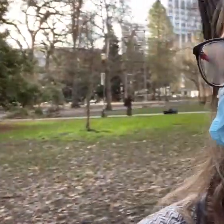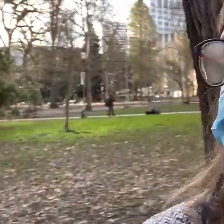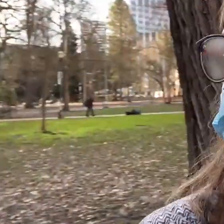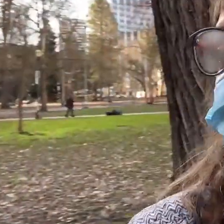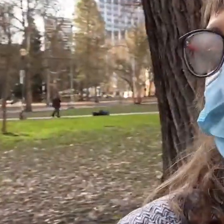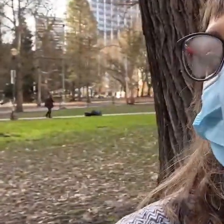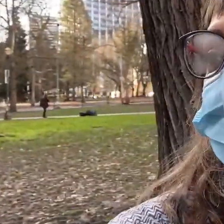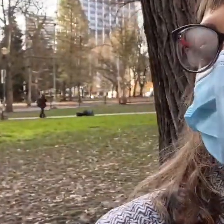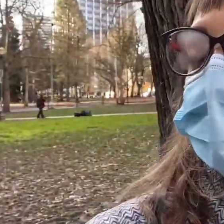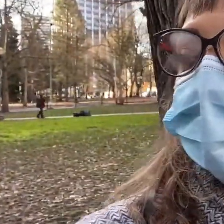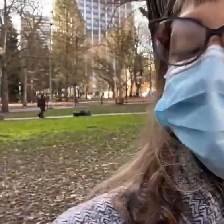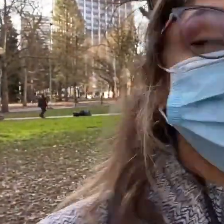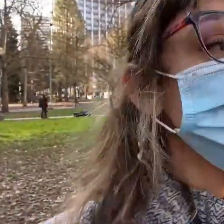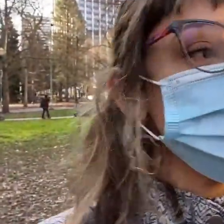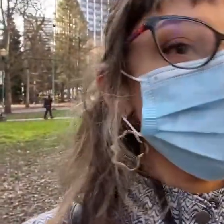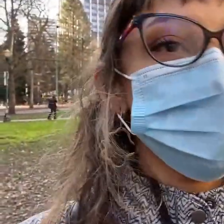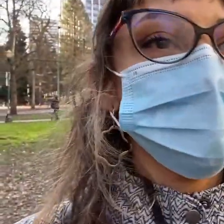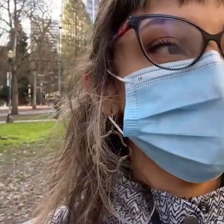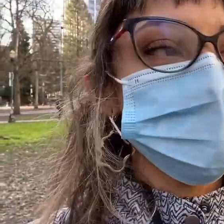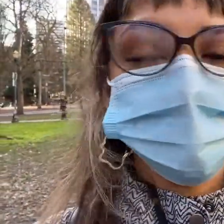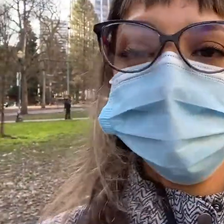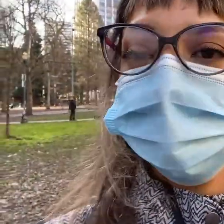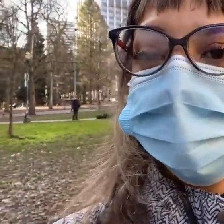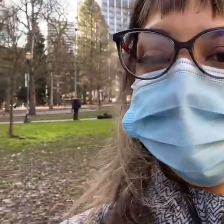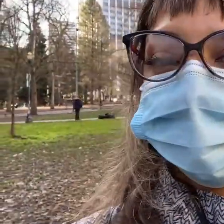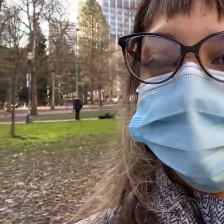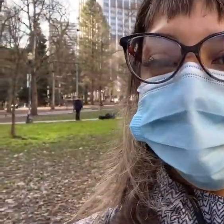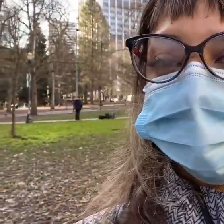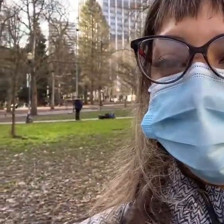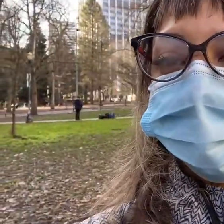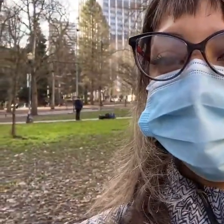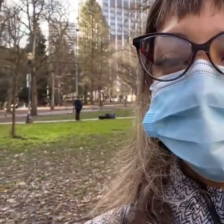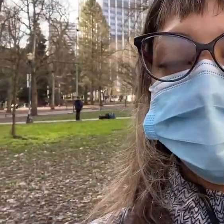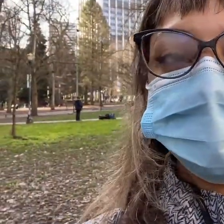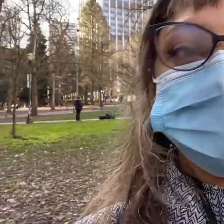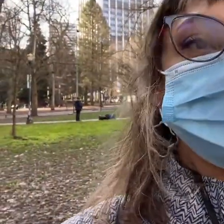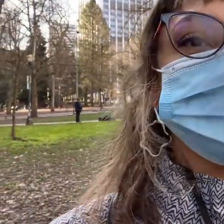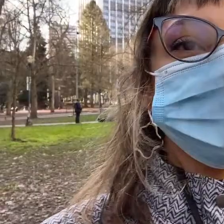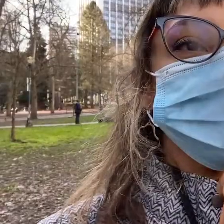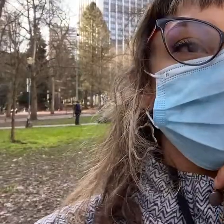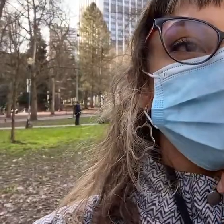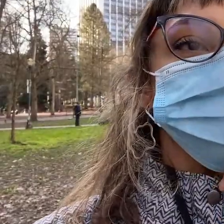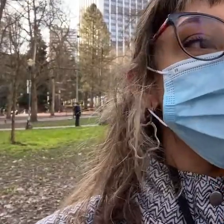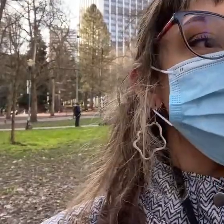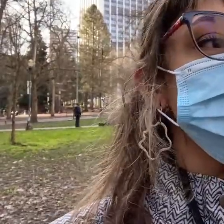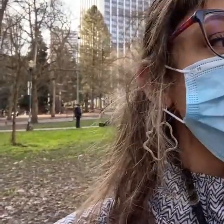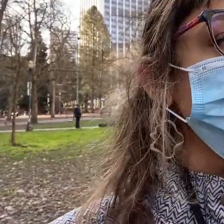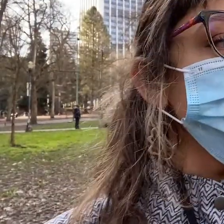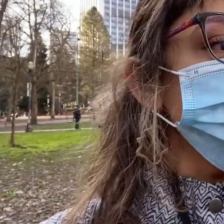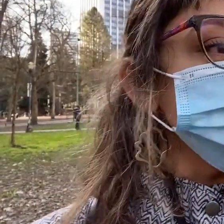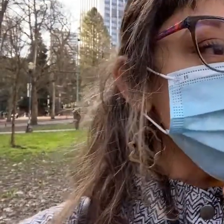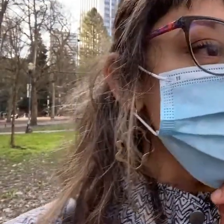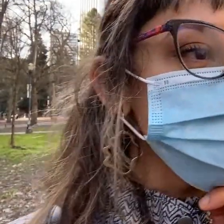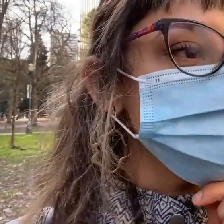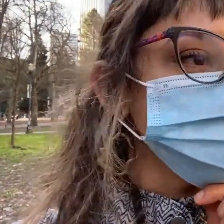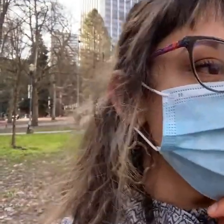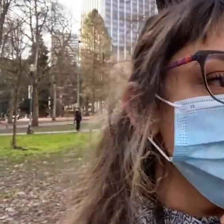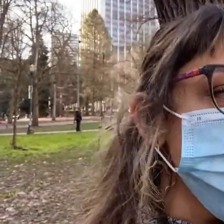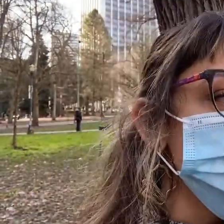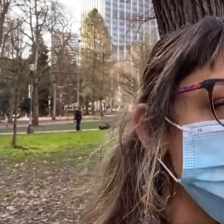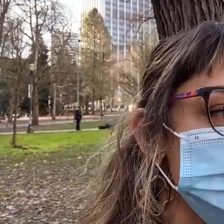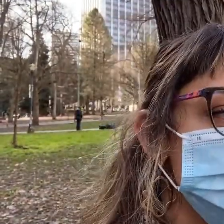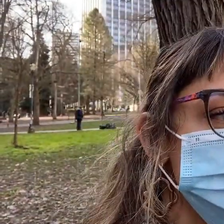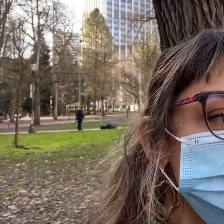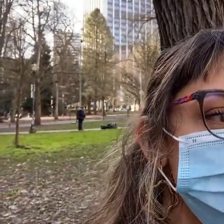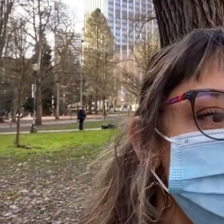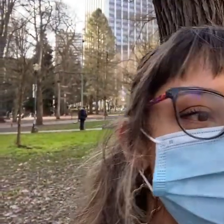you should follow uh juniper l dr juniper l simonis on twitter um and then also you can